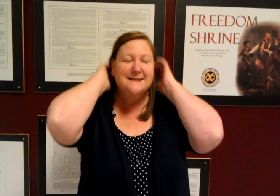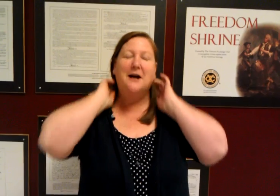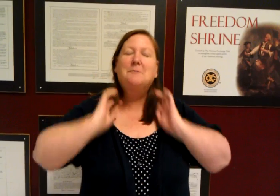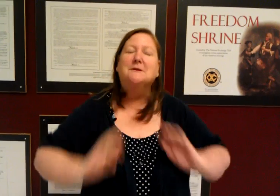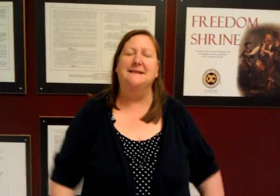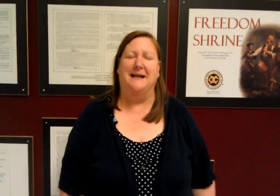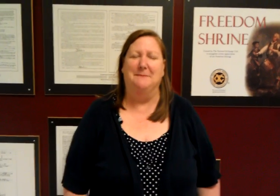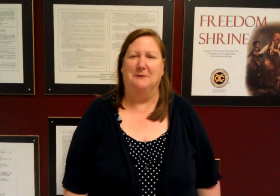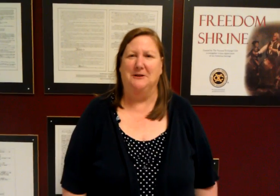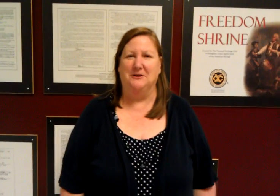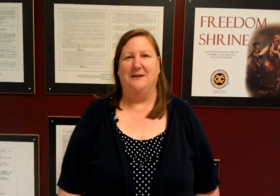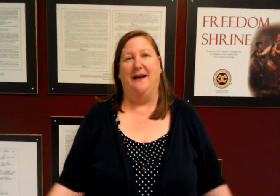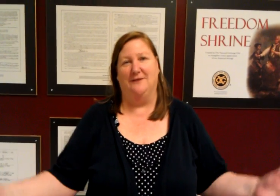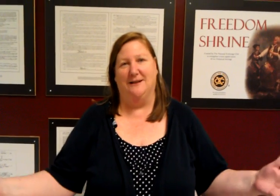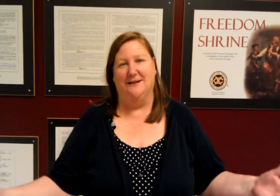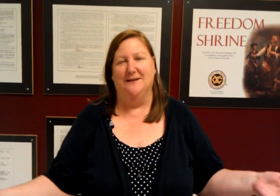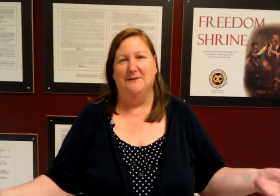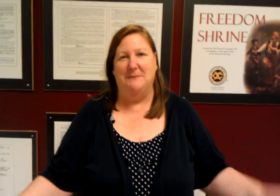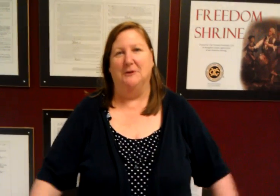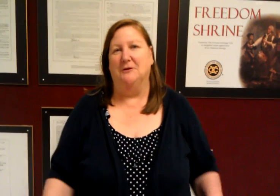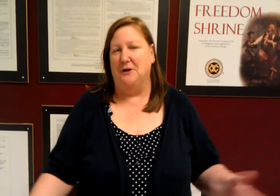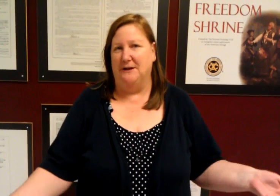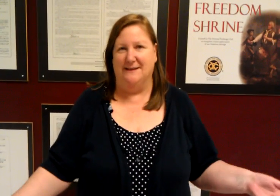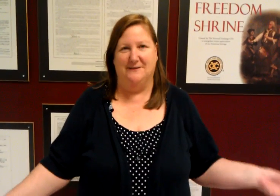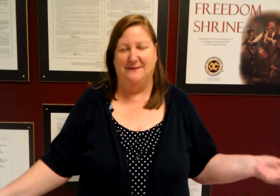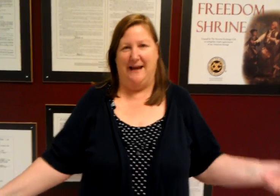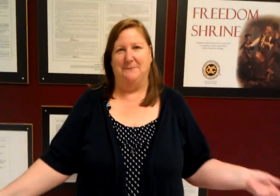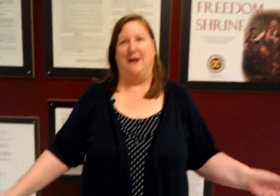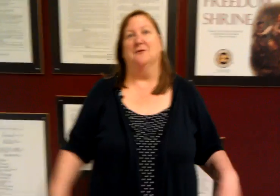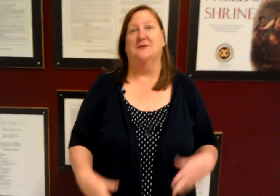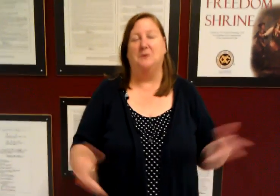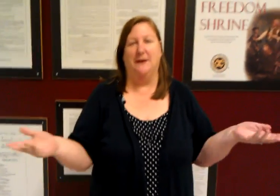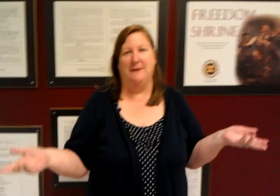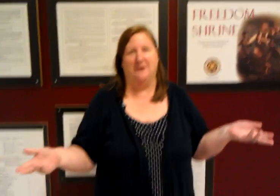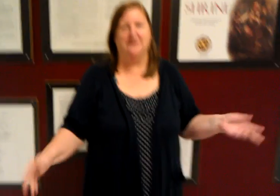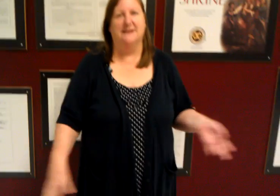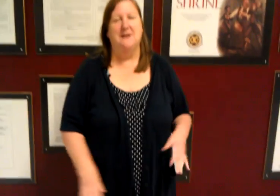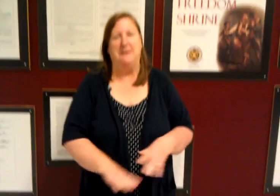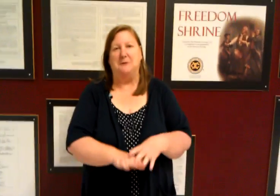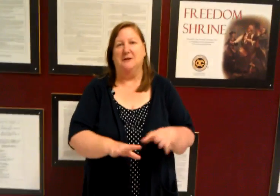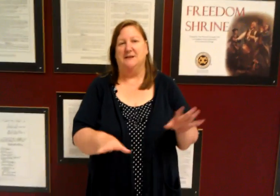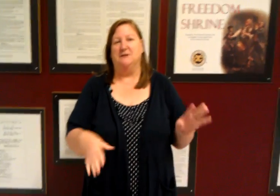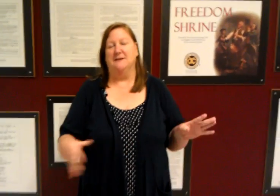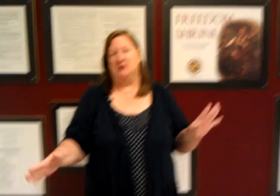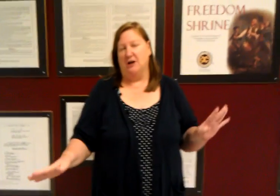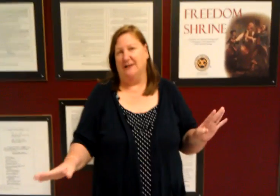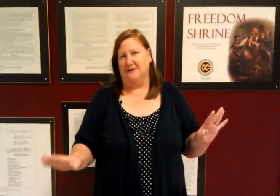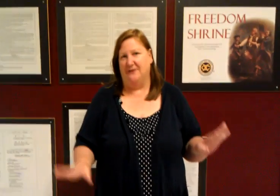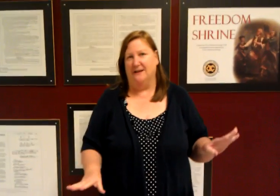terrible to say but when you're heavy people don't notice 10 pounds 20 pounds people are starting to finally